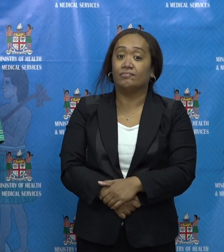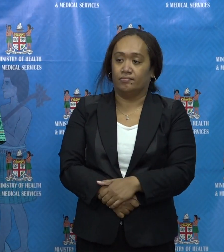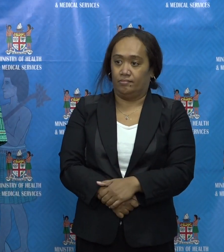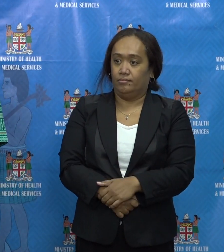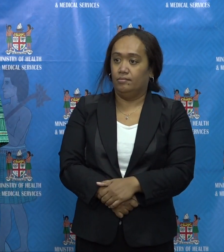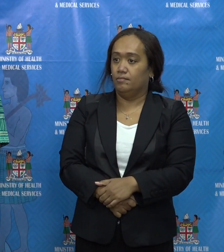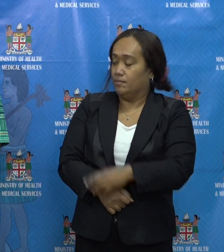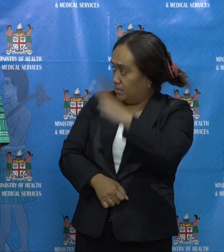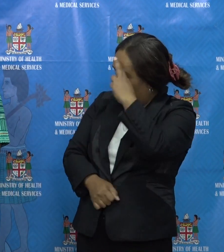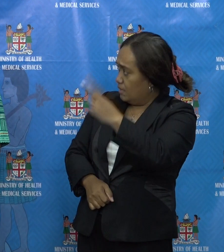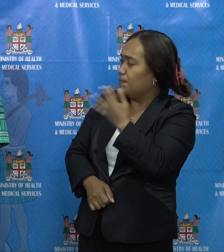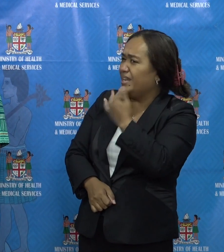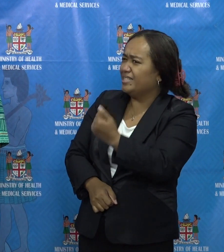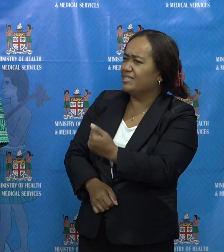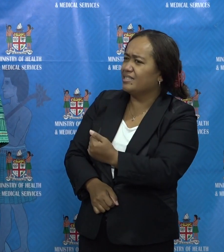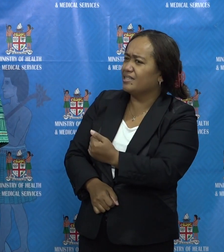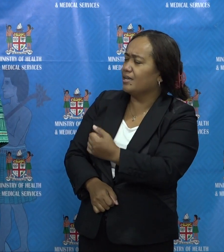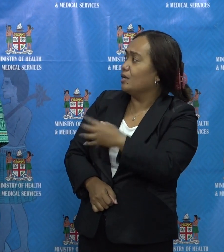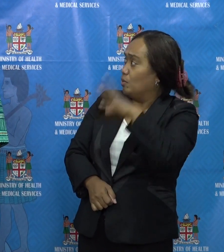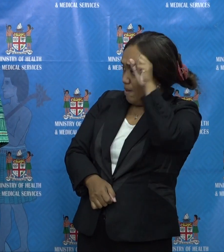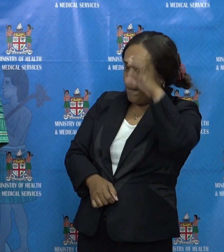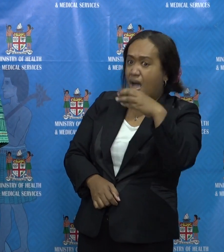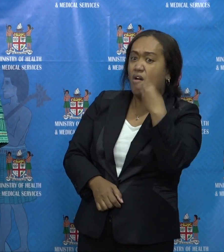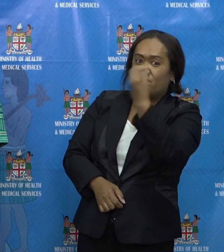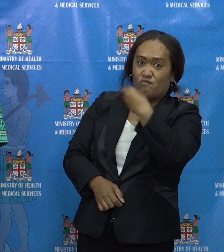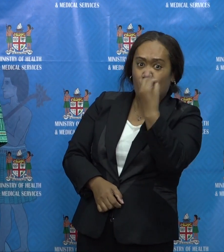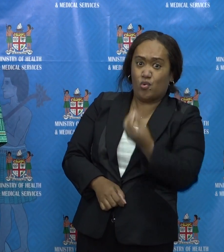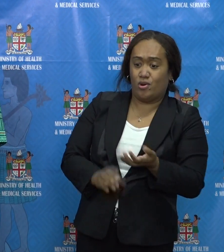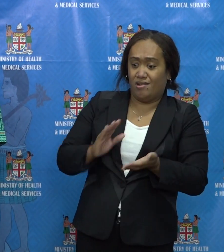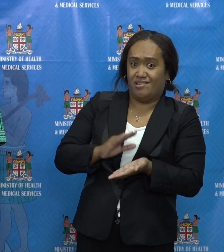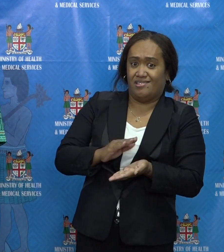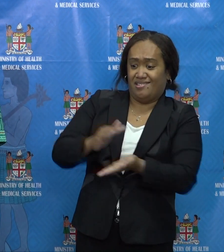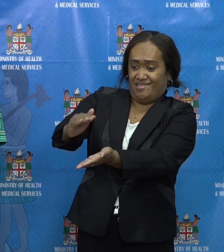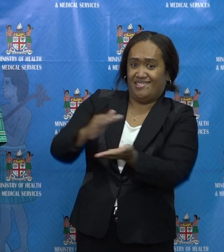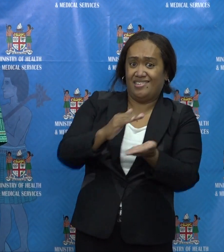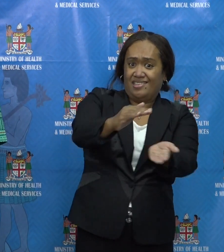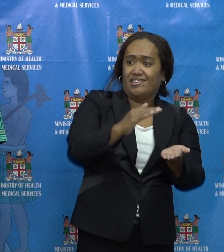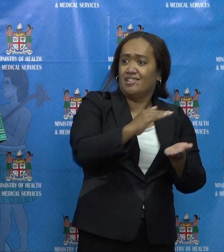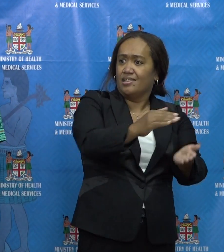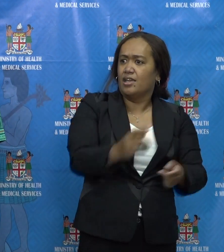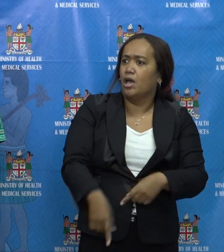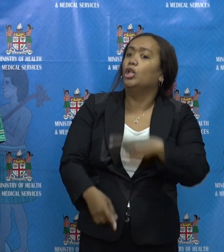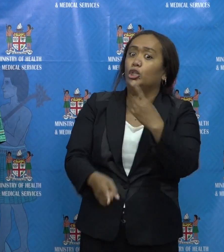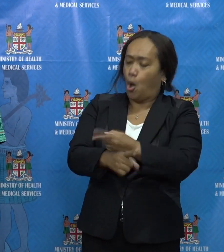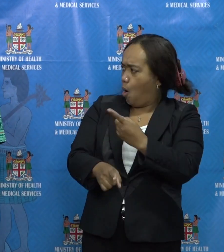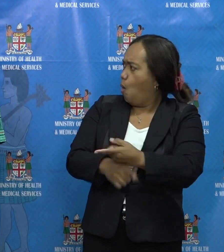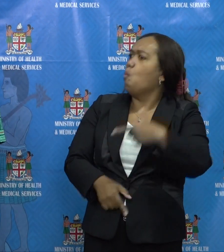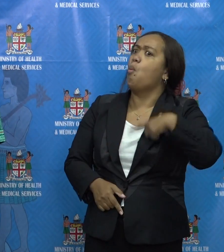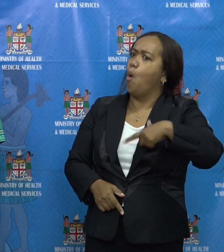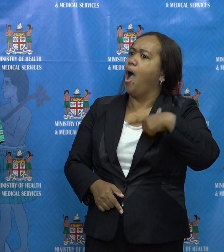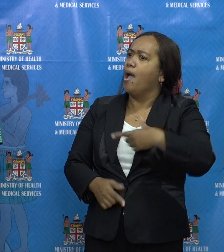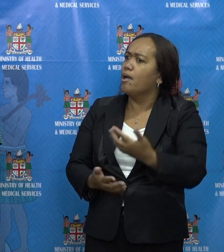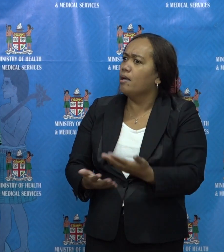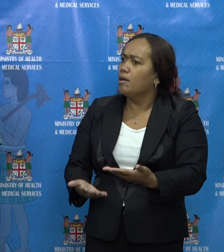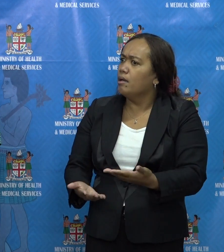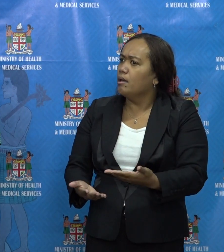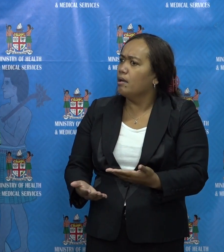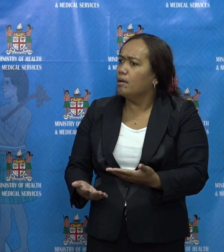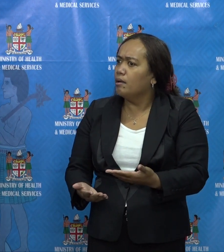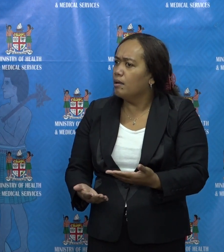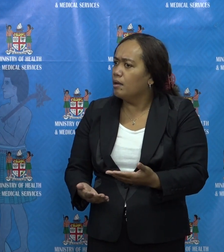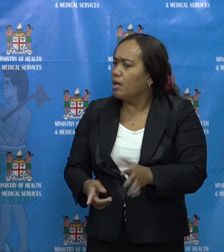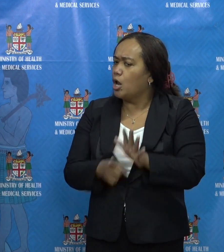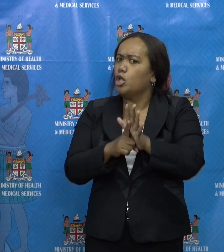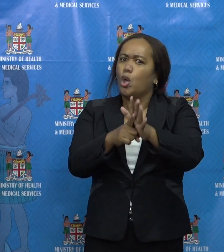Sir, just back to the food ration distribution. There's been a talk about why it wasn't also done in